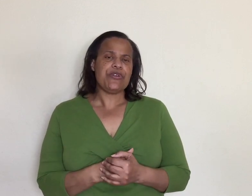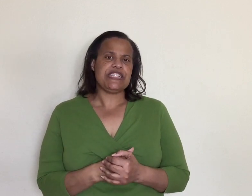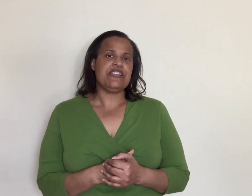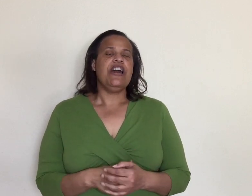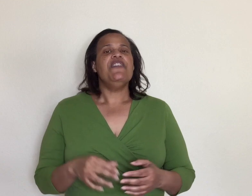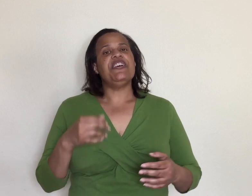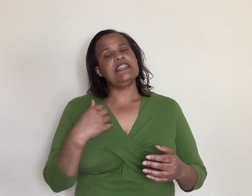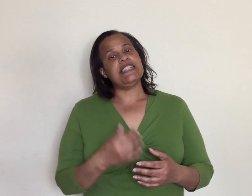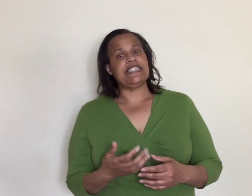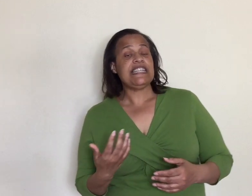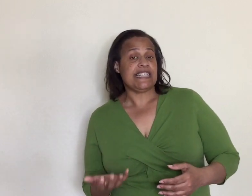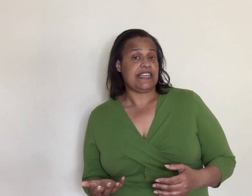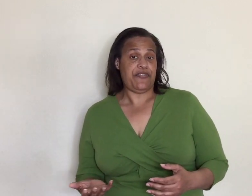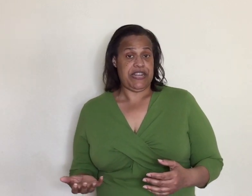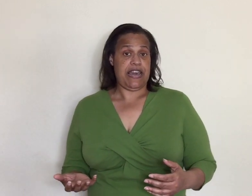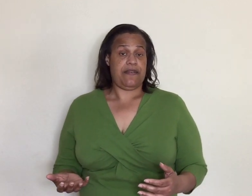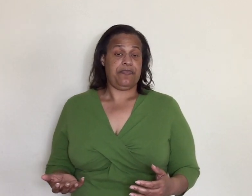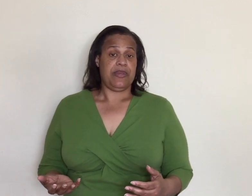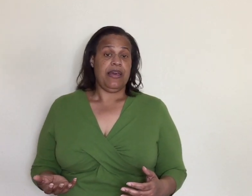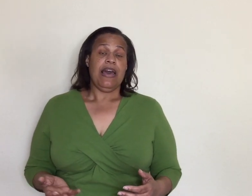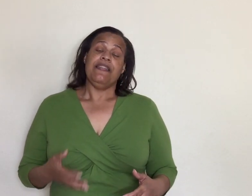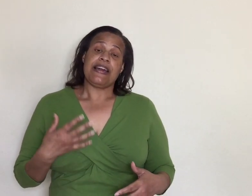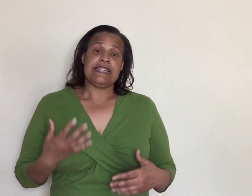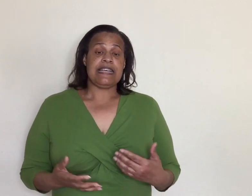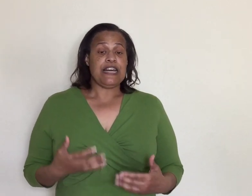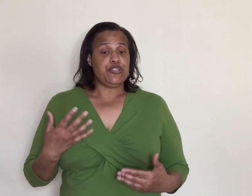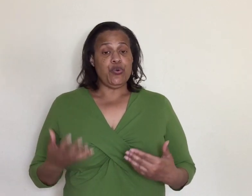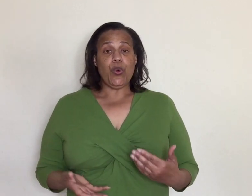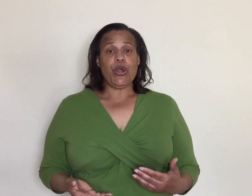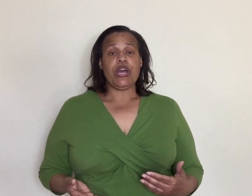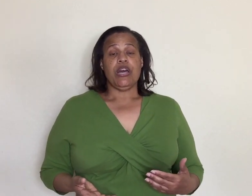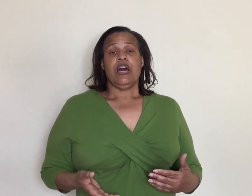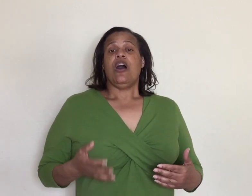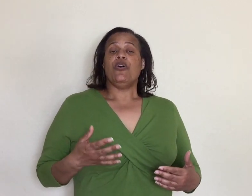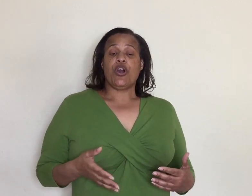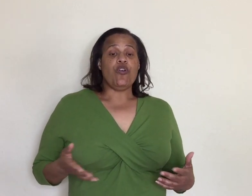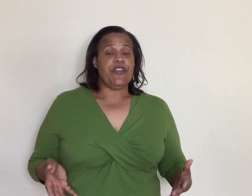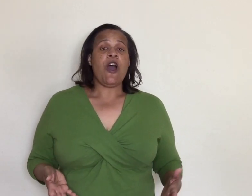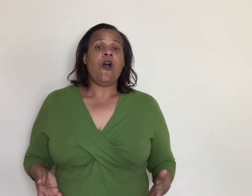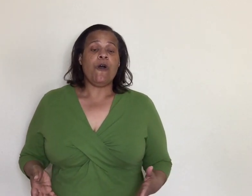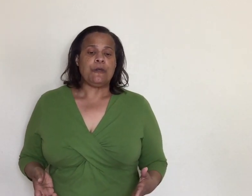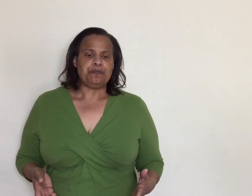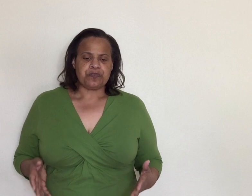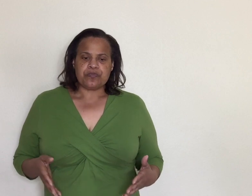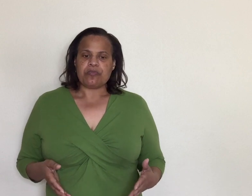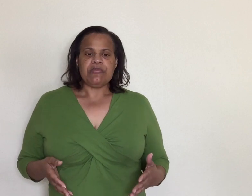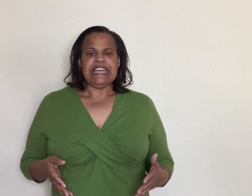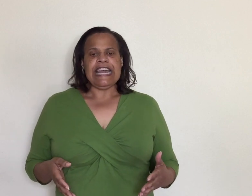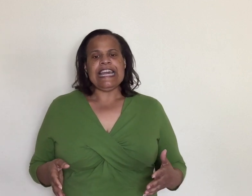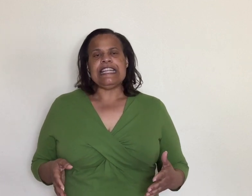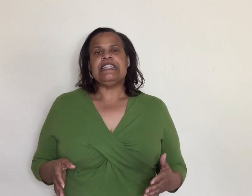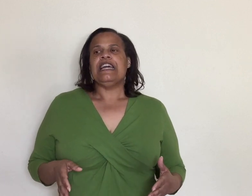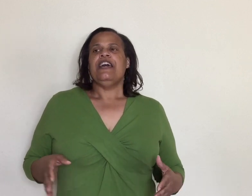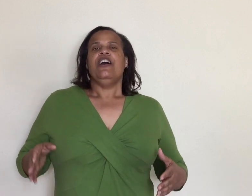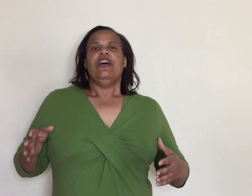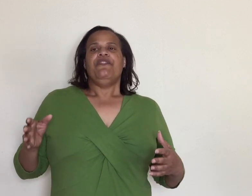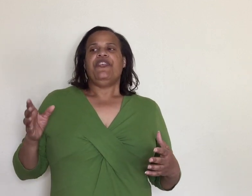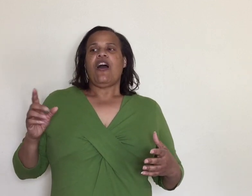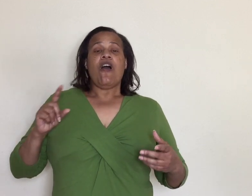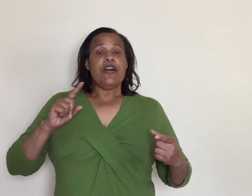-wrenching for us to see this every day like I say I do work on the COVID hall and for all